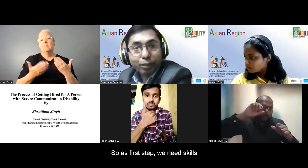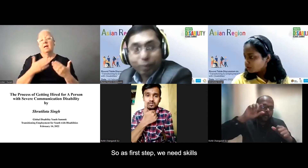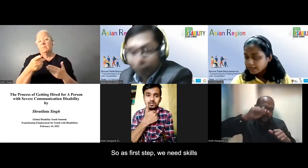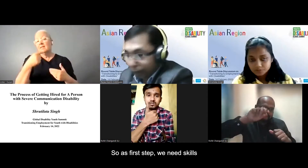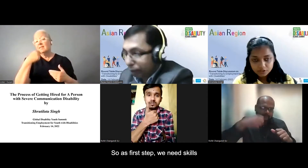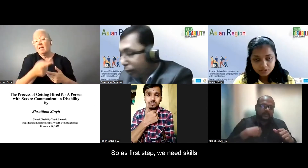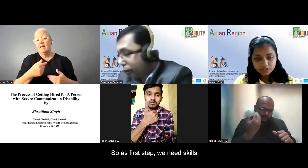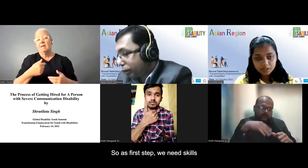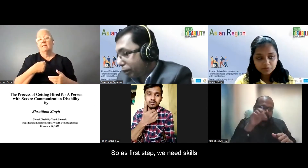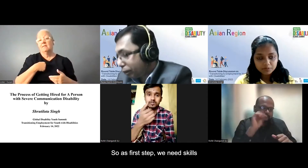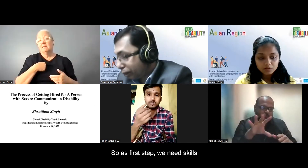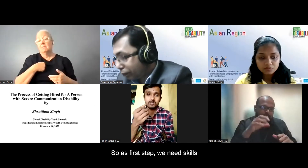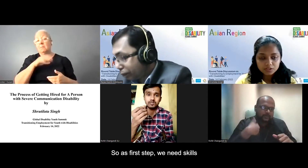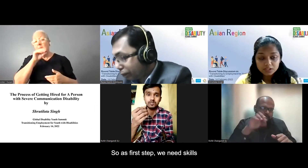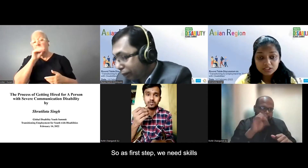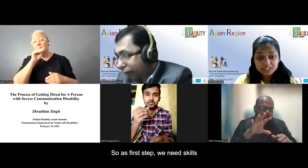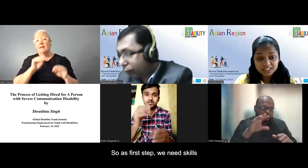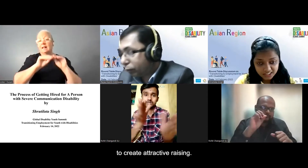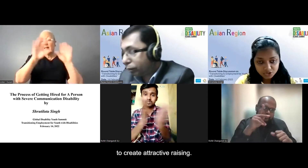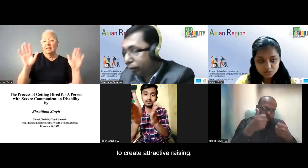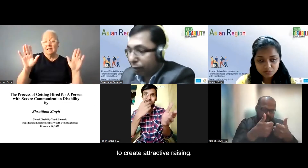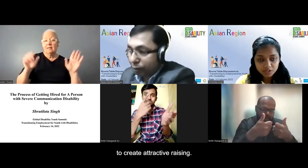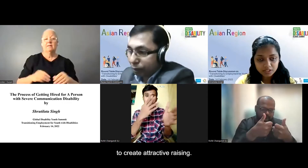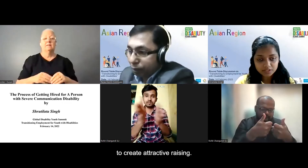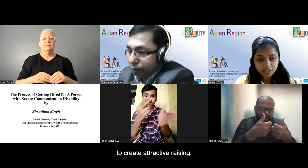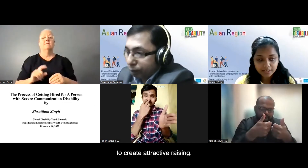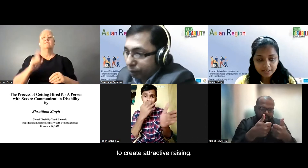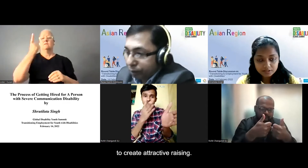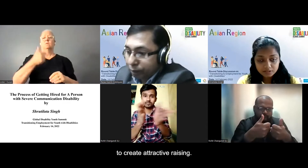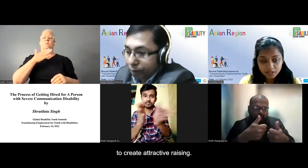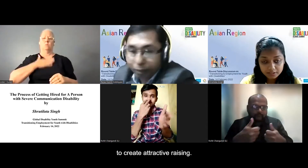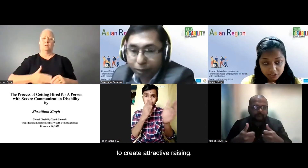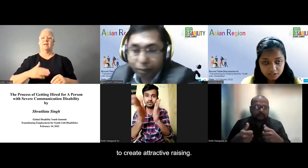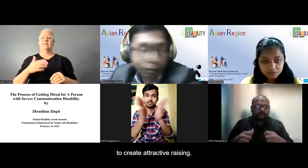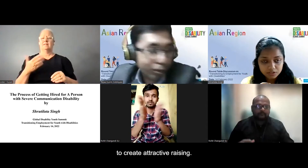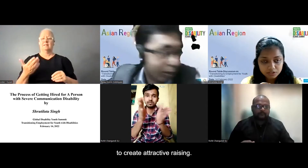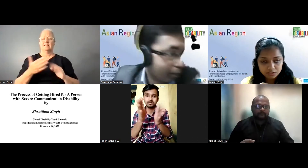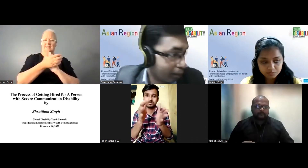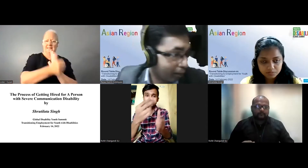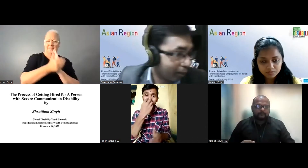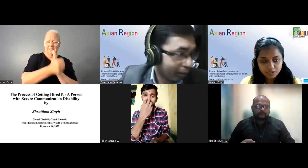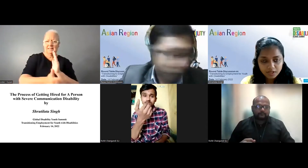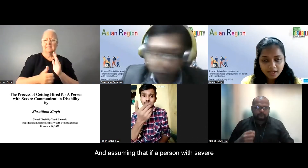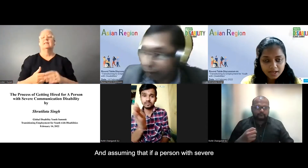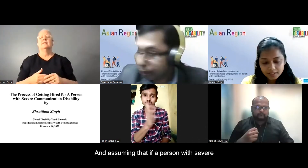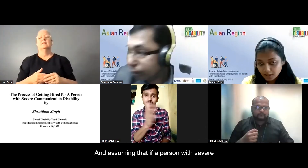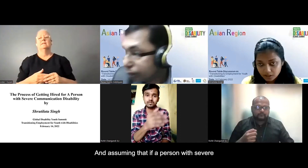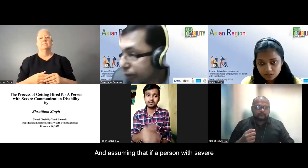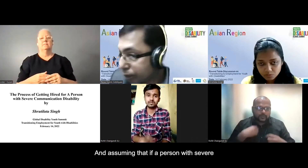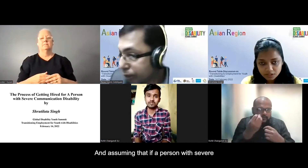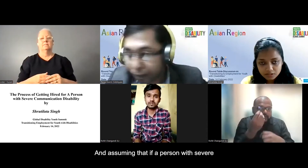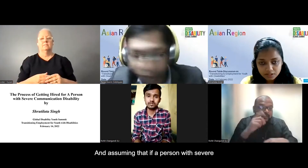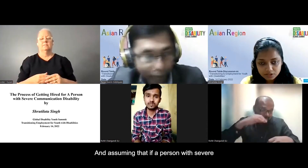as first step, we need skills to create an attractive reason. And